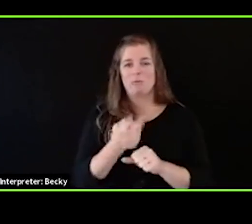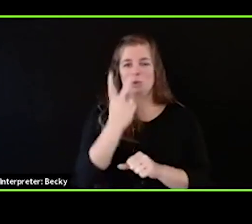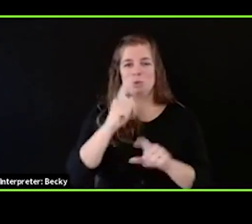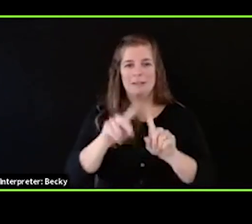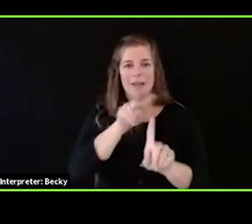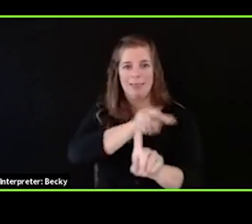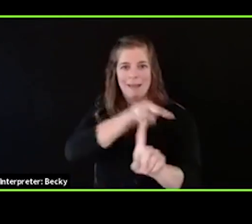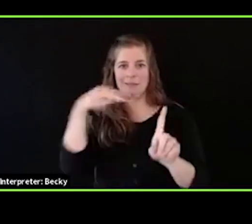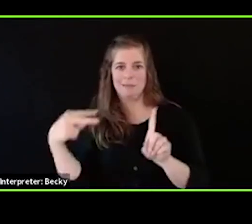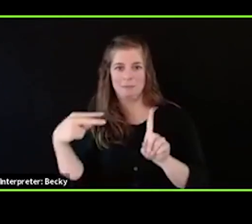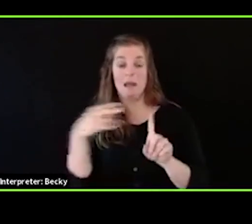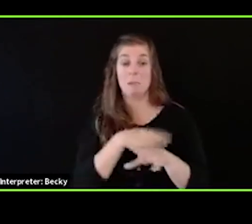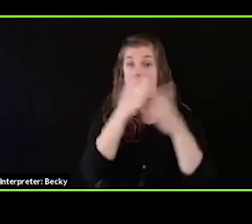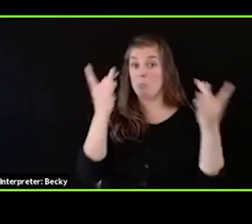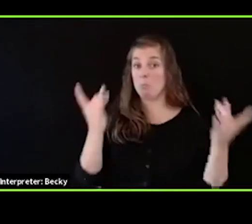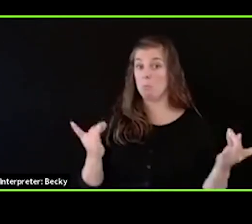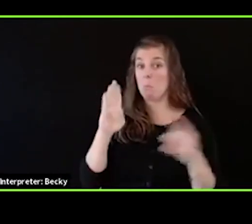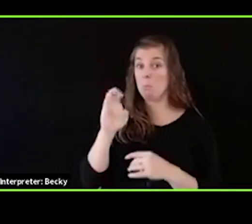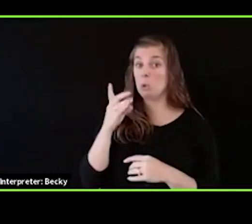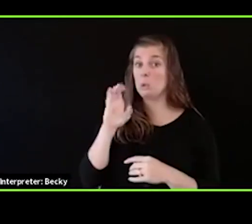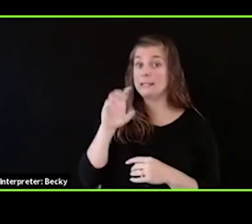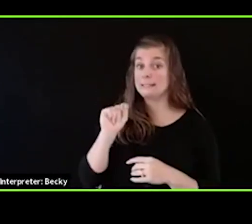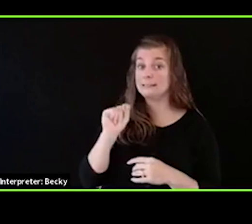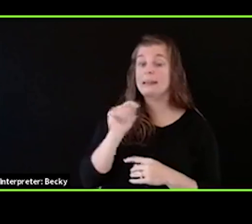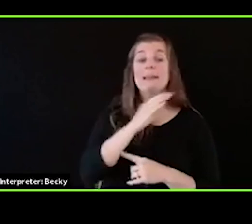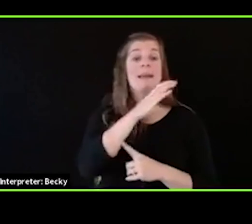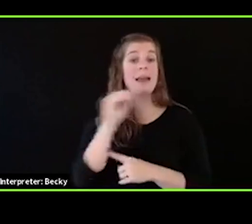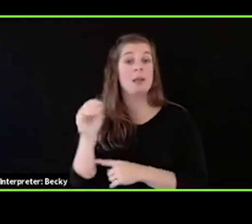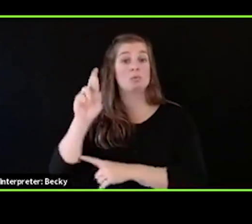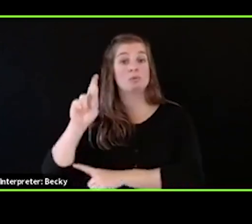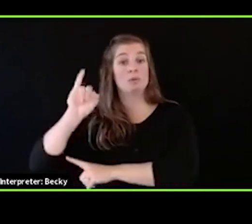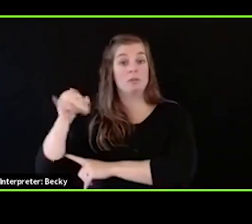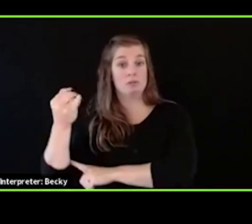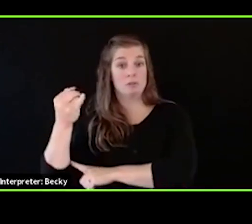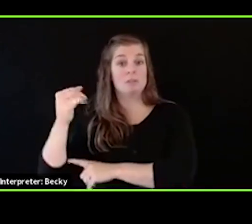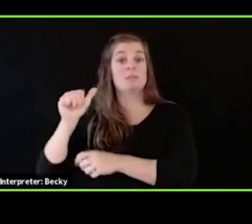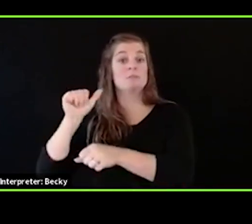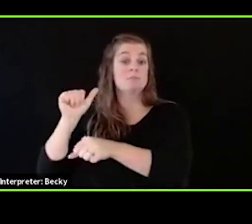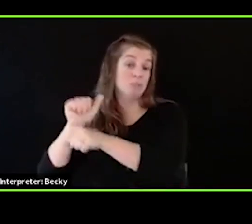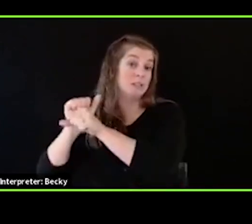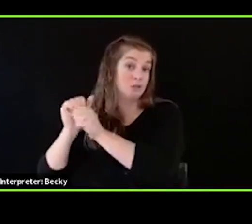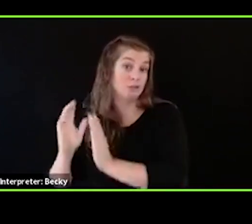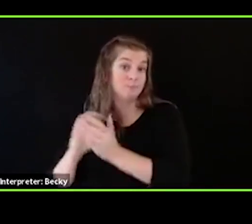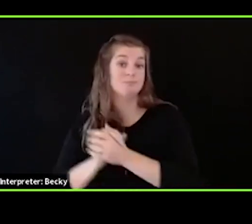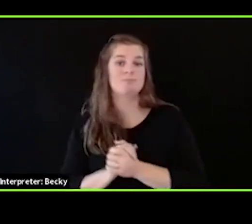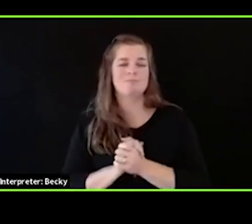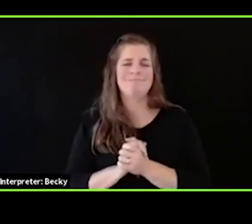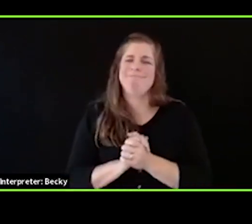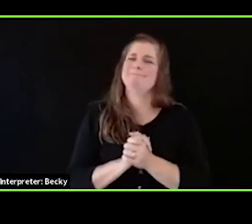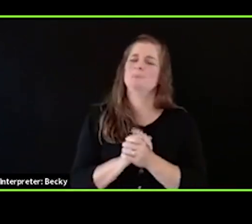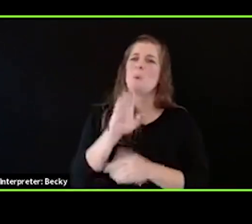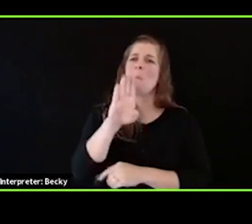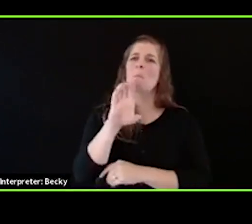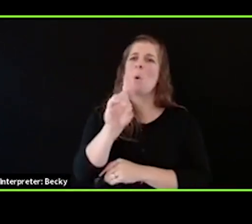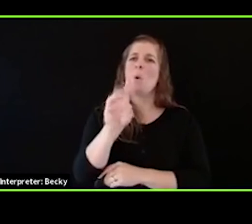is as a Buddhist and one as a restorative justice practitioner. So I'm thinking about bold moves on these three fronts. Let's